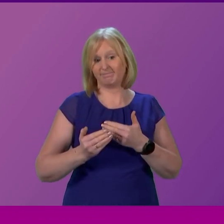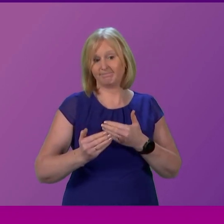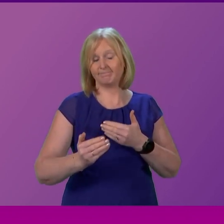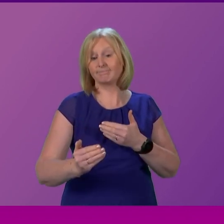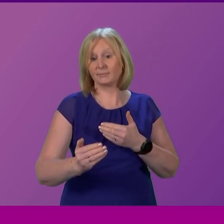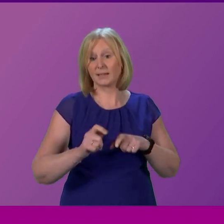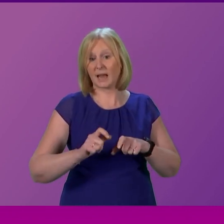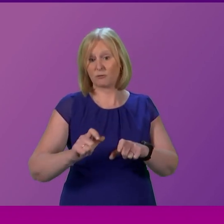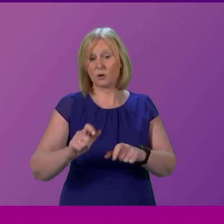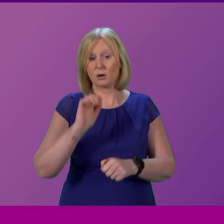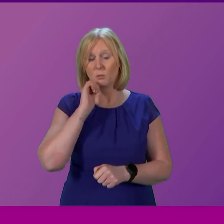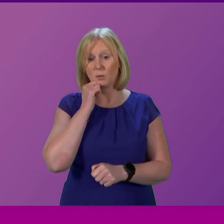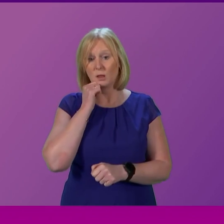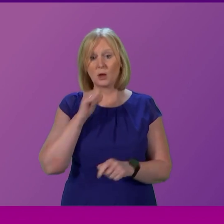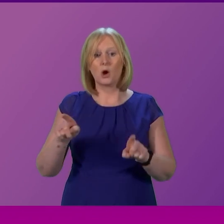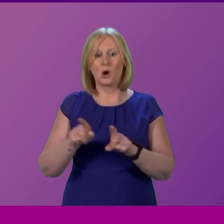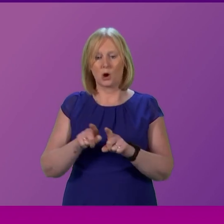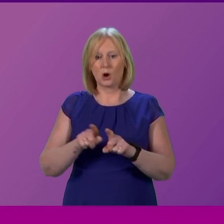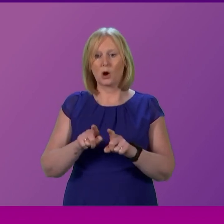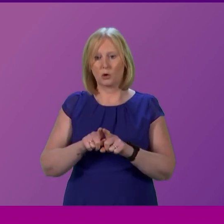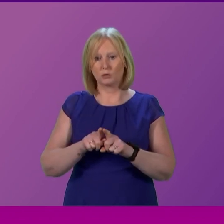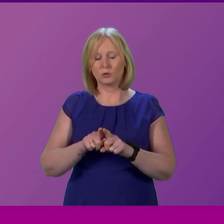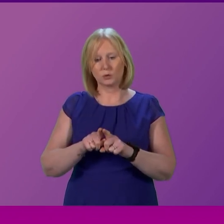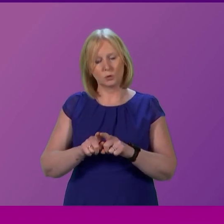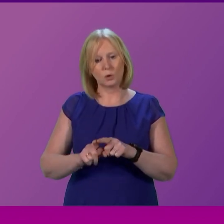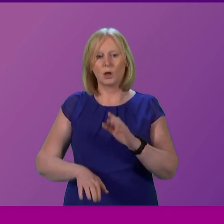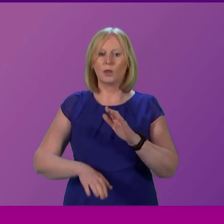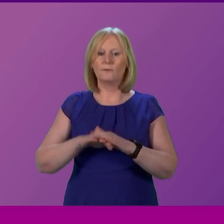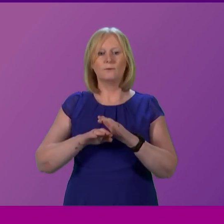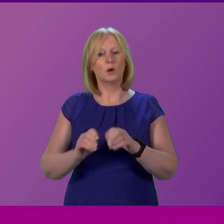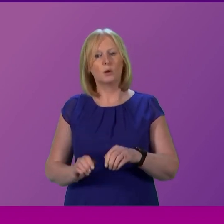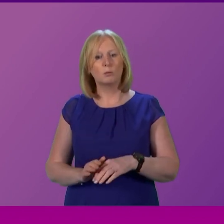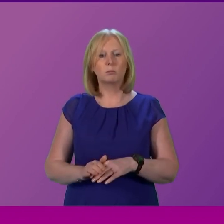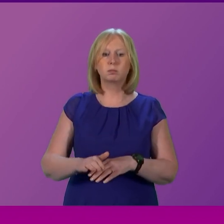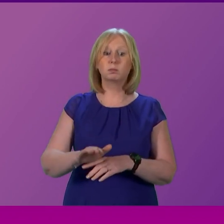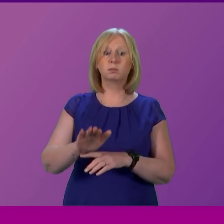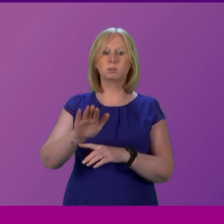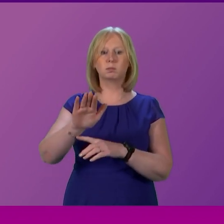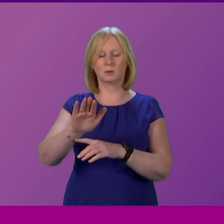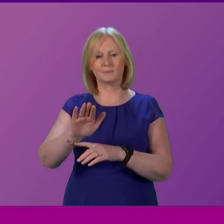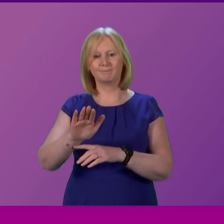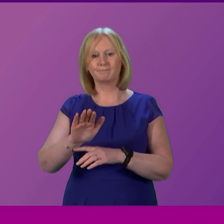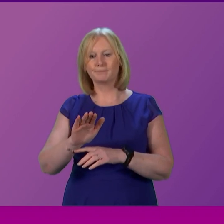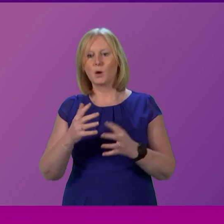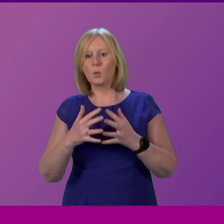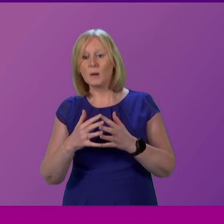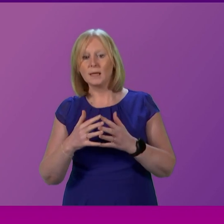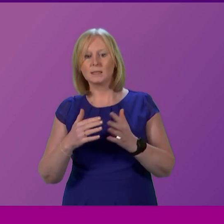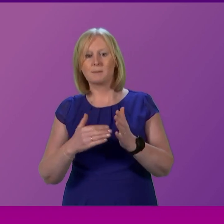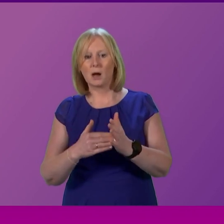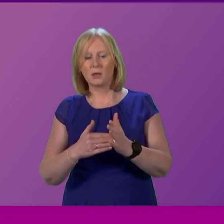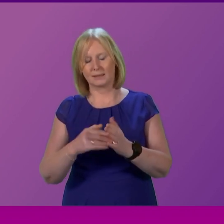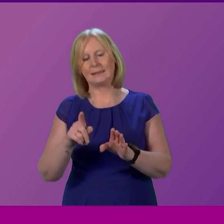as I have said previously, the full recovery of our NHS is not something that will take weeks nor months, but it will take years.